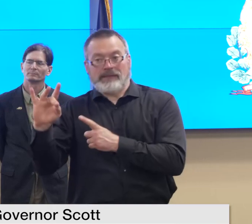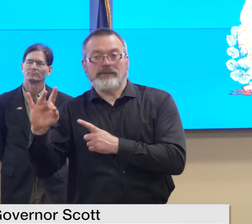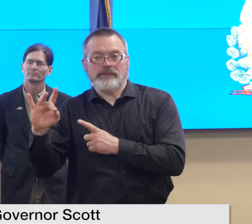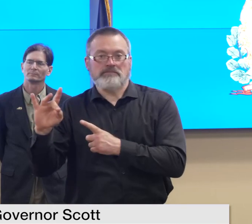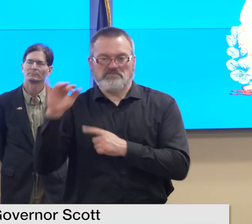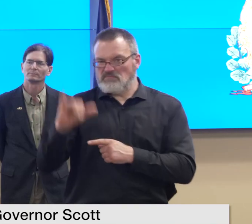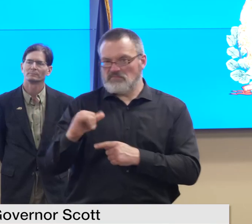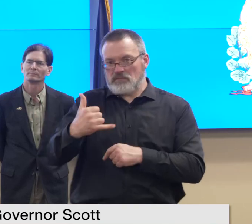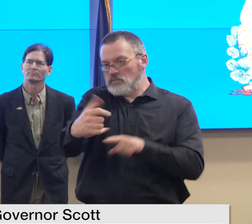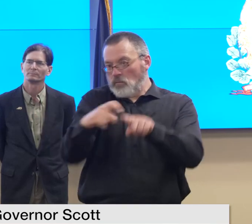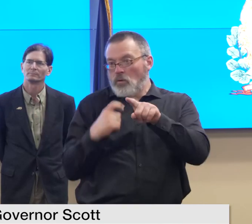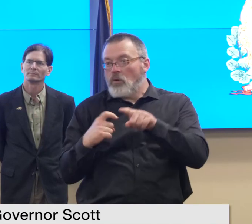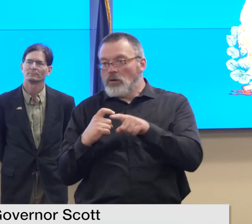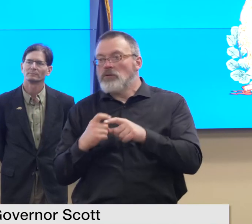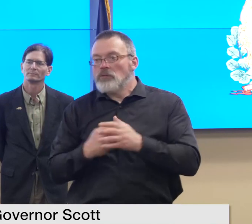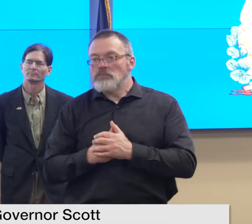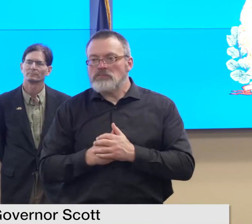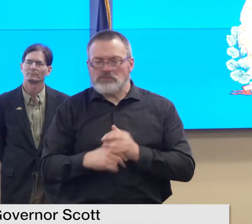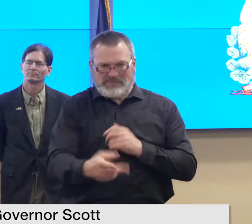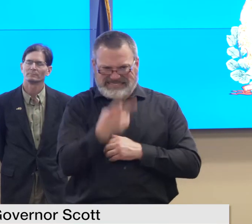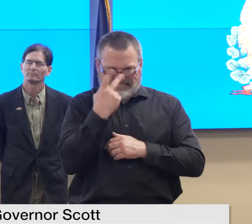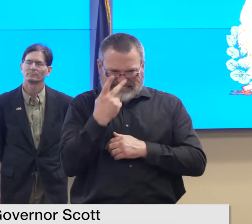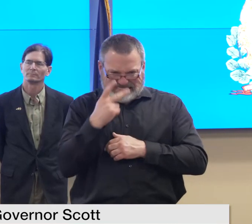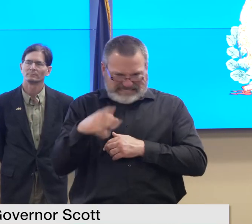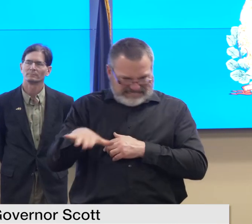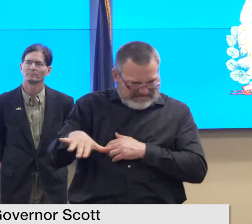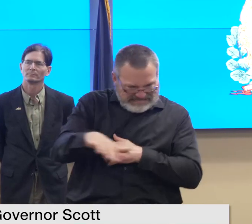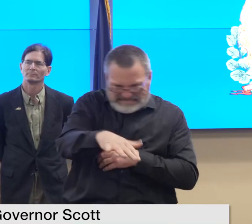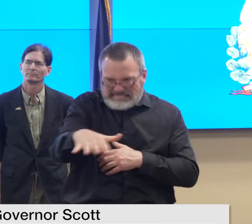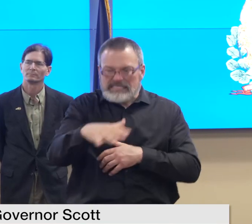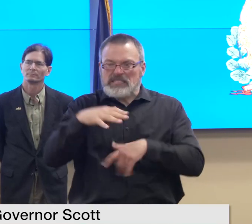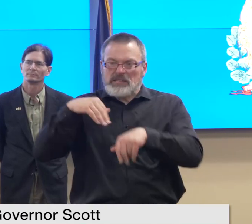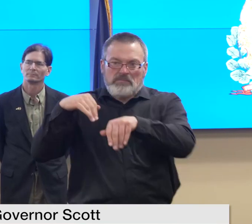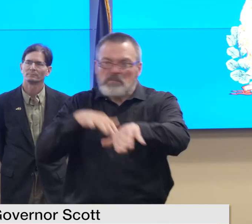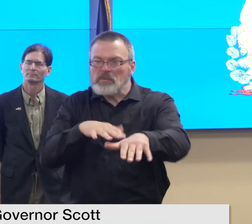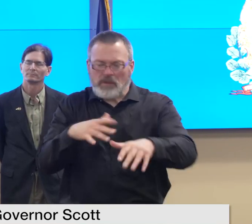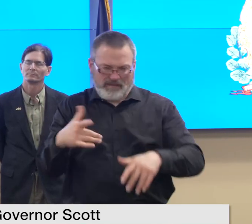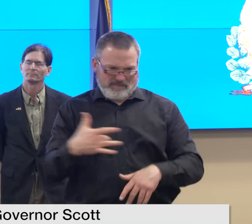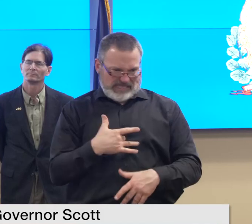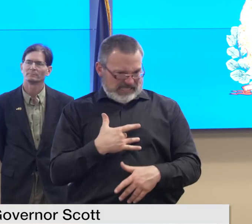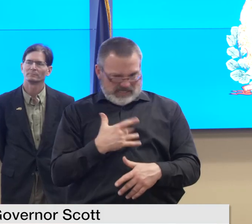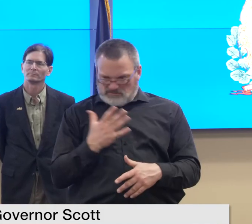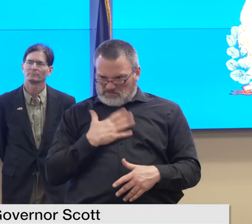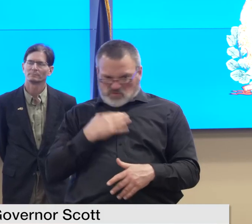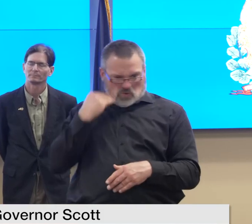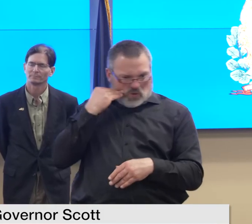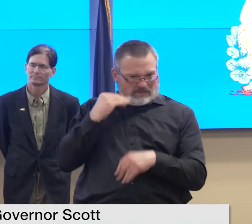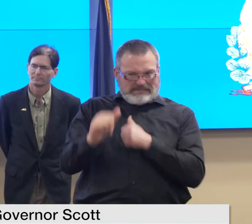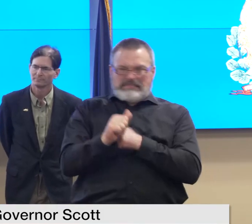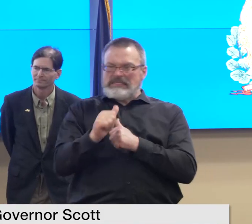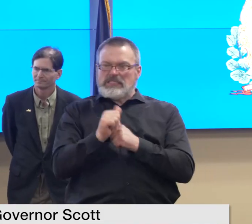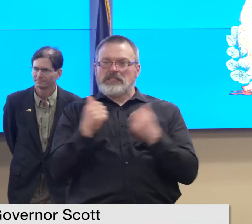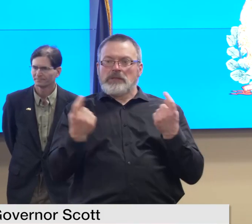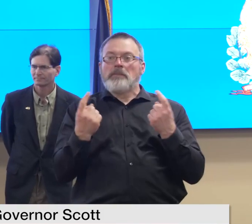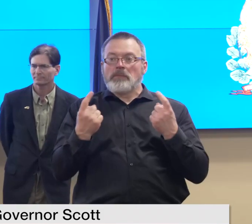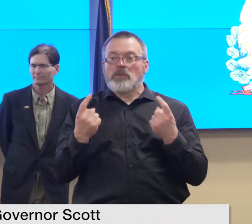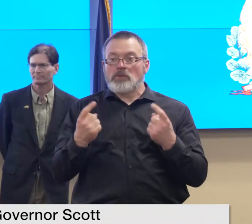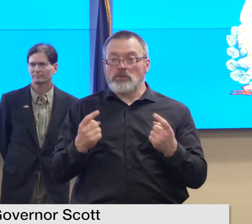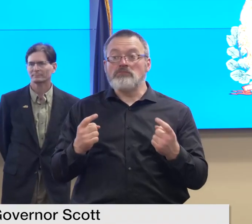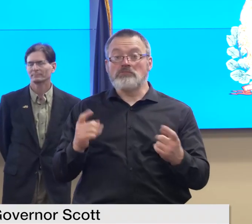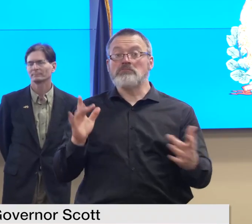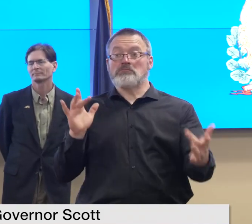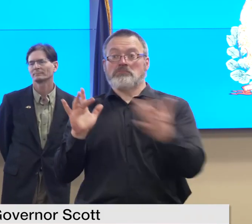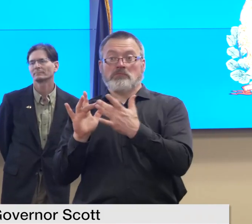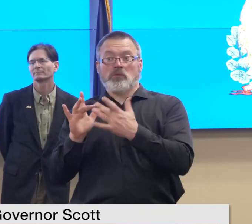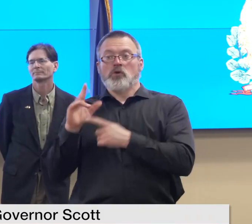concerned that erosion may impact structures on your property please first contact 211 and then visit our